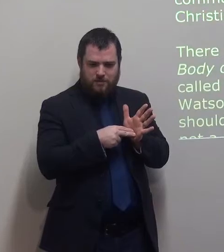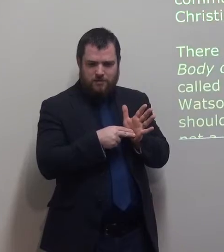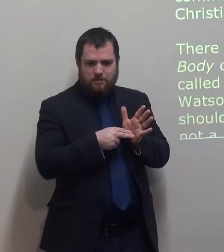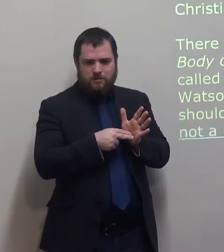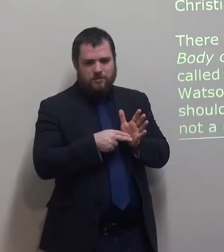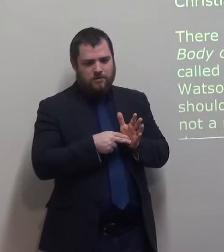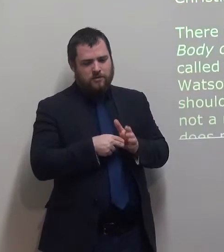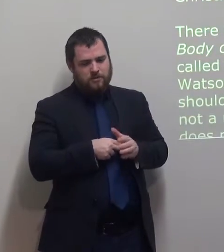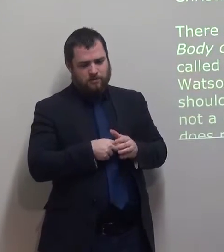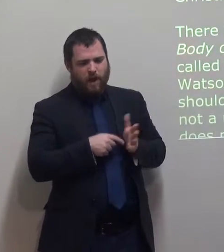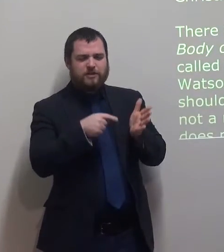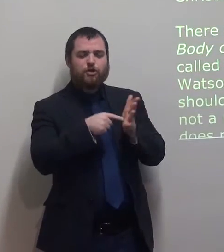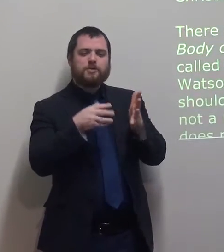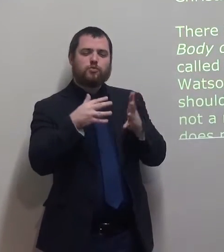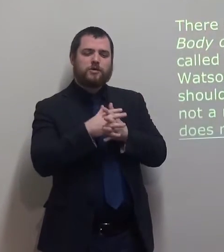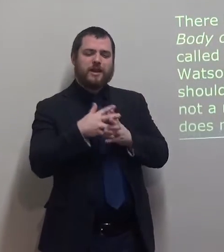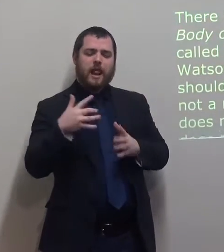Do I to read 400 years ago?